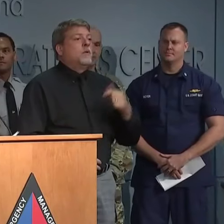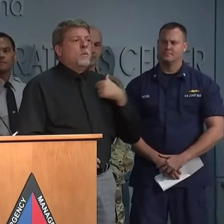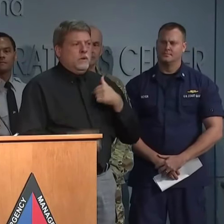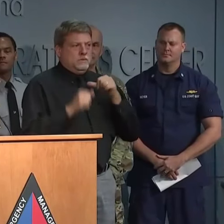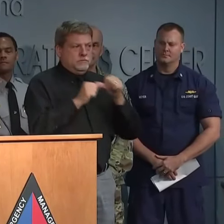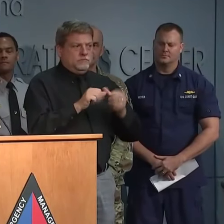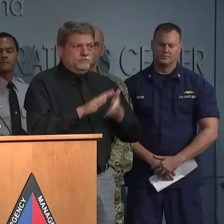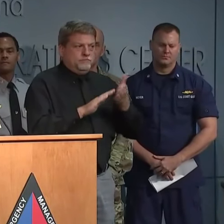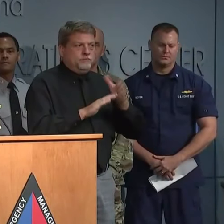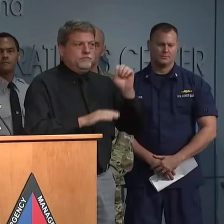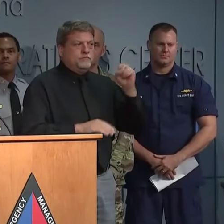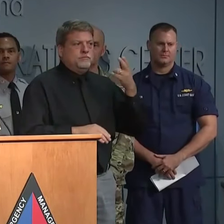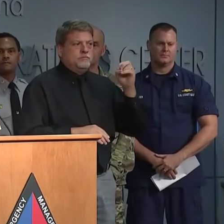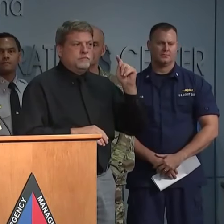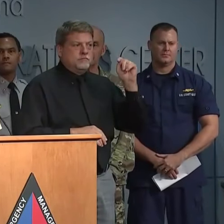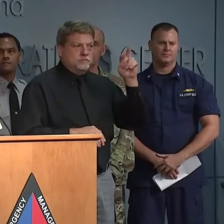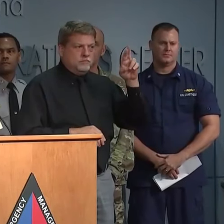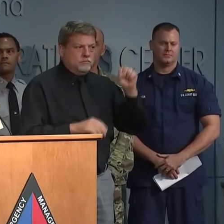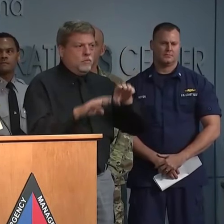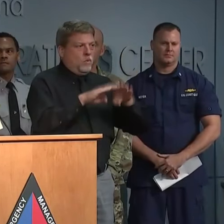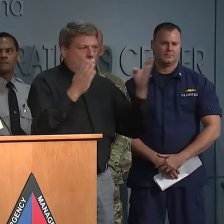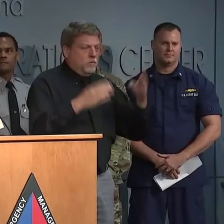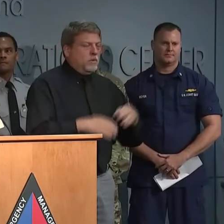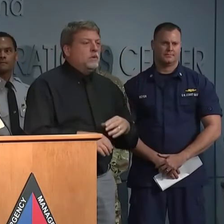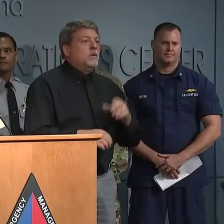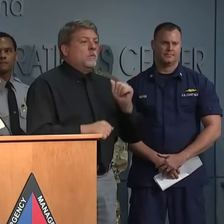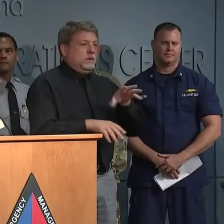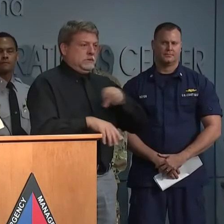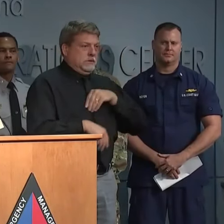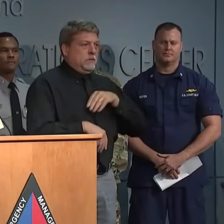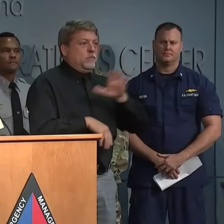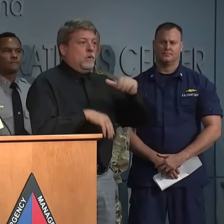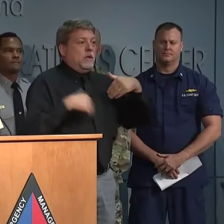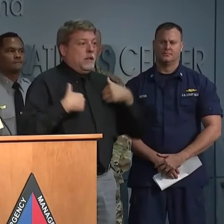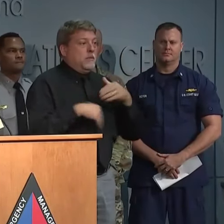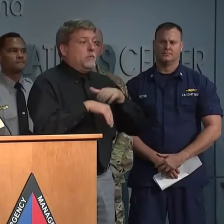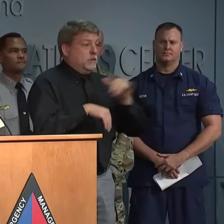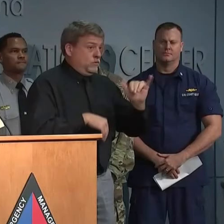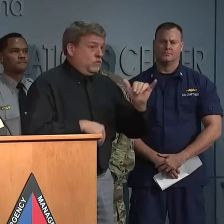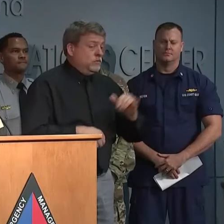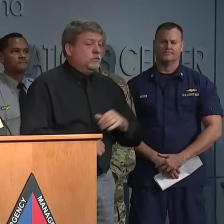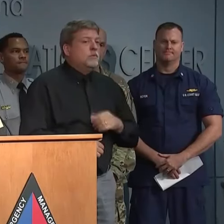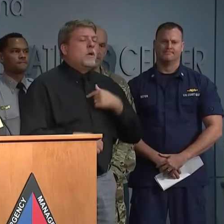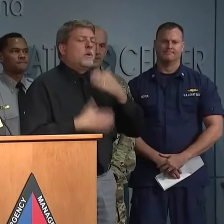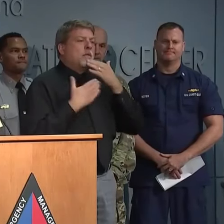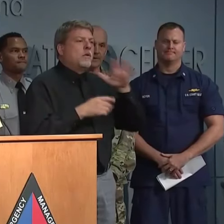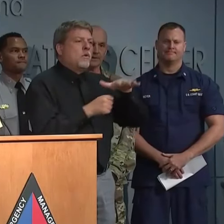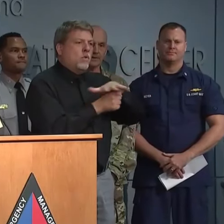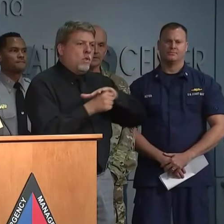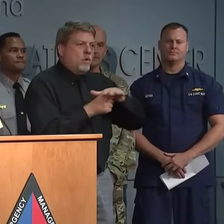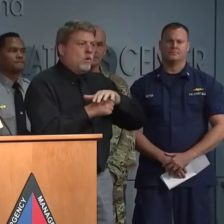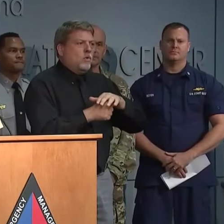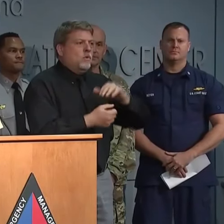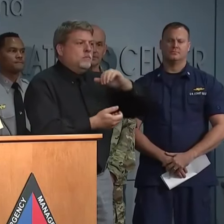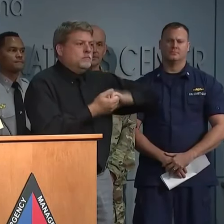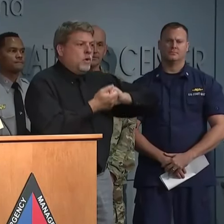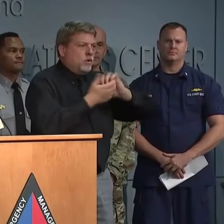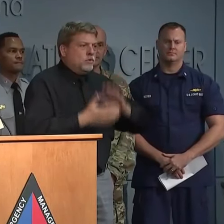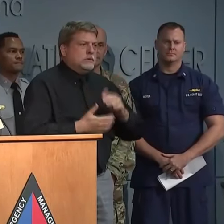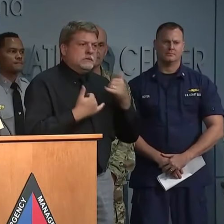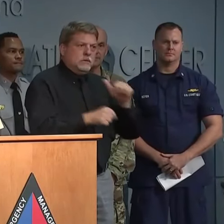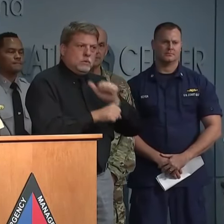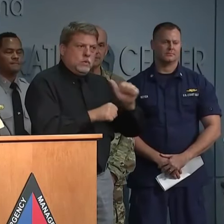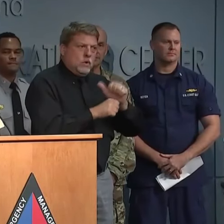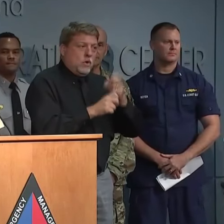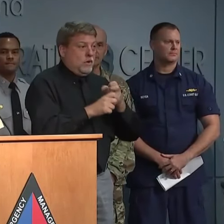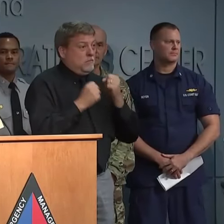continue to shelter pets as necessary. In closing, let me thank our local partners for all of their hard work. Many of them are still in the